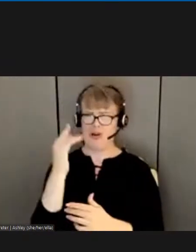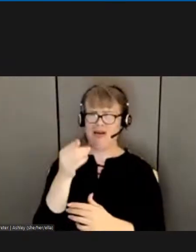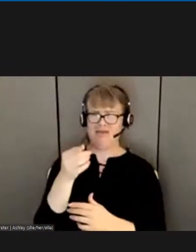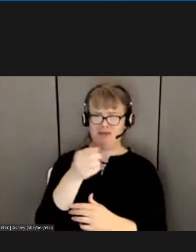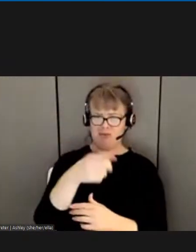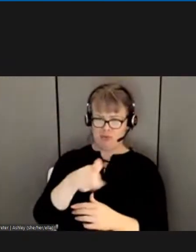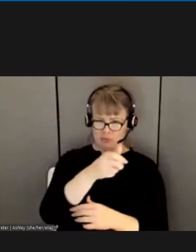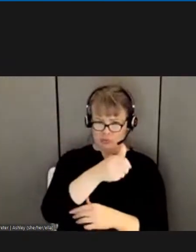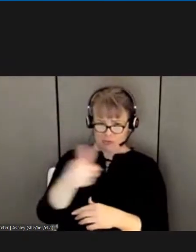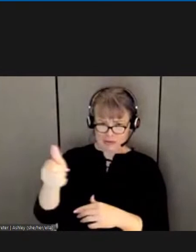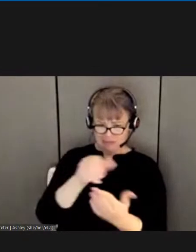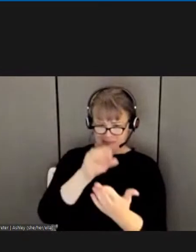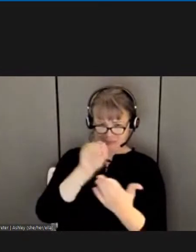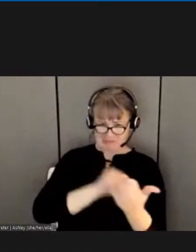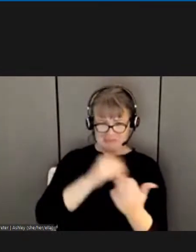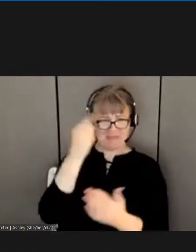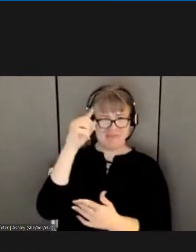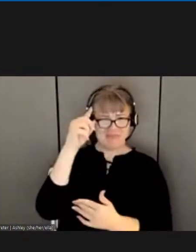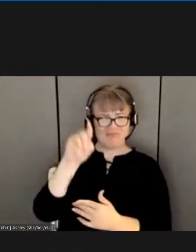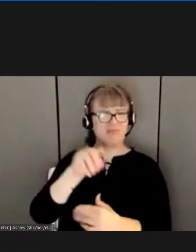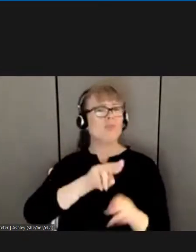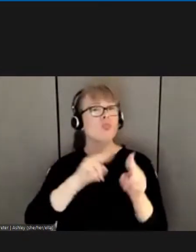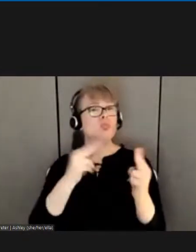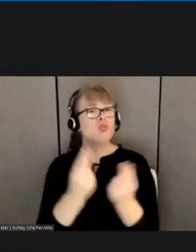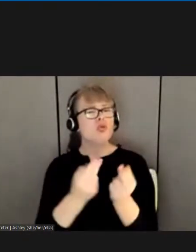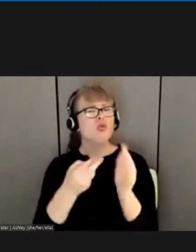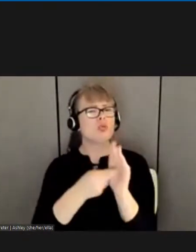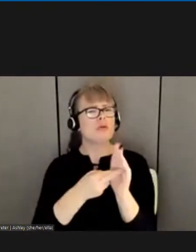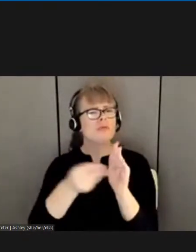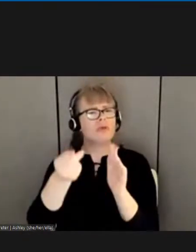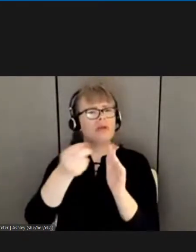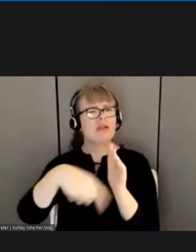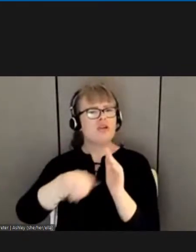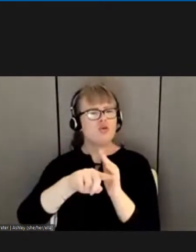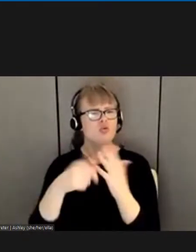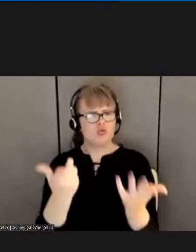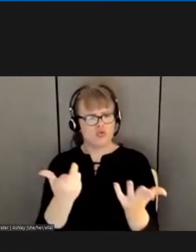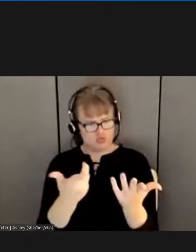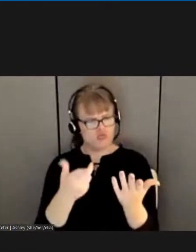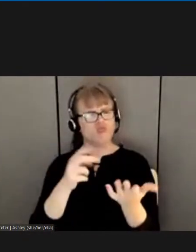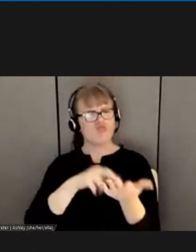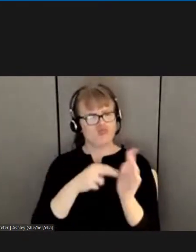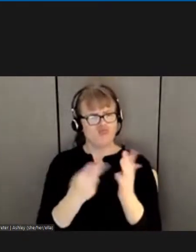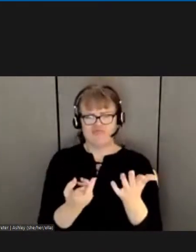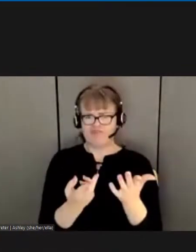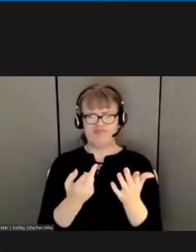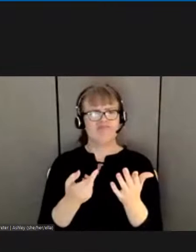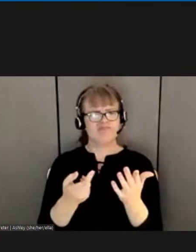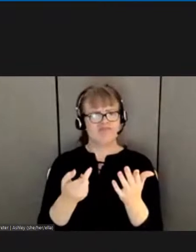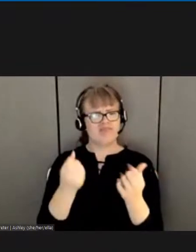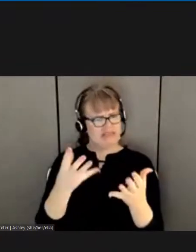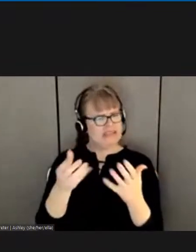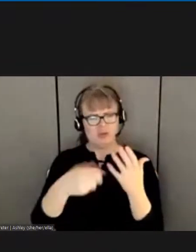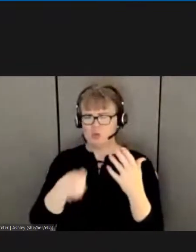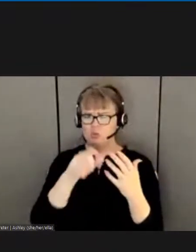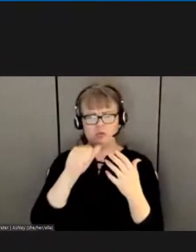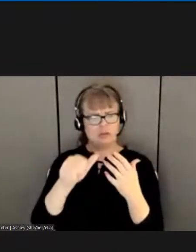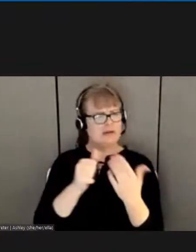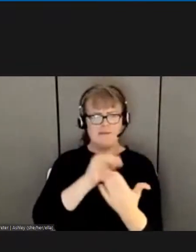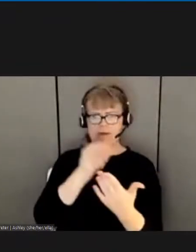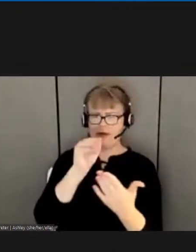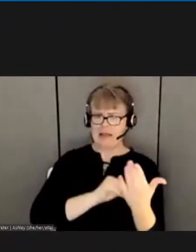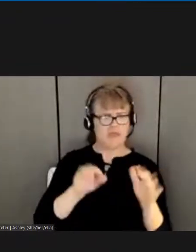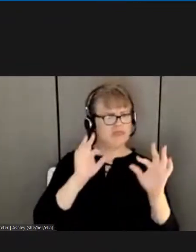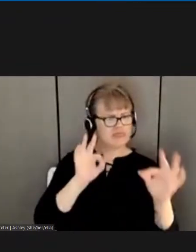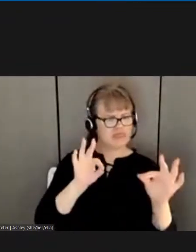our conventions and the suggestions that you've gave us through the surveys thousands of you responded our request for participation our priority survey